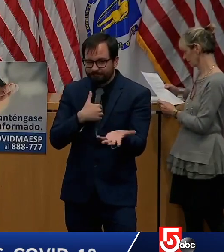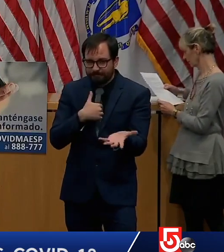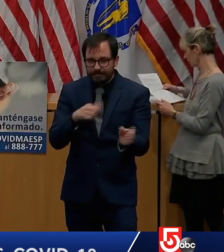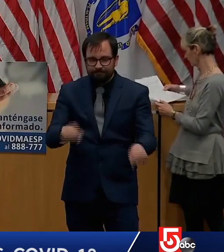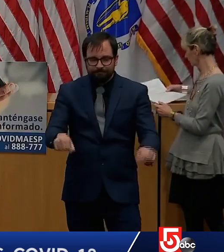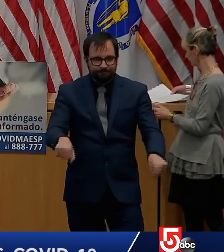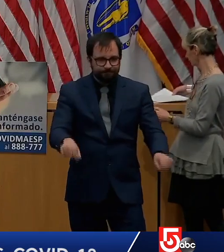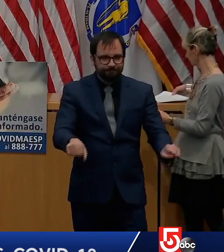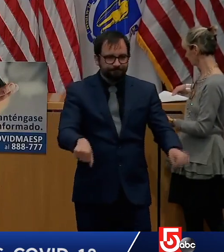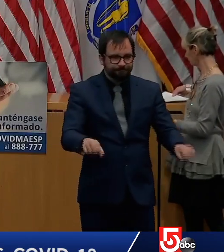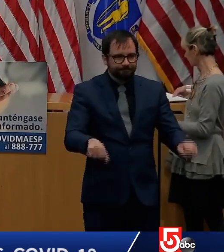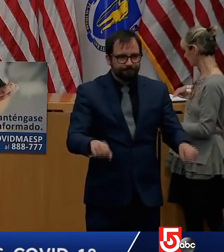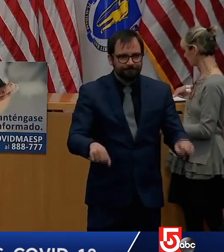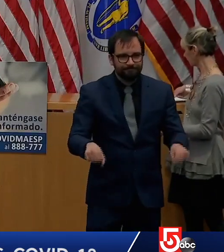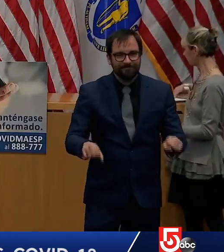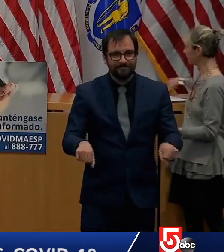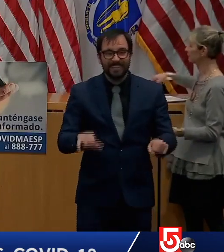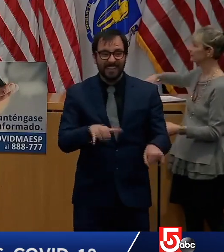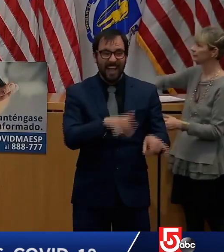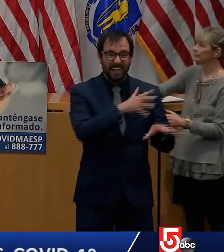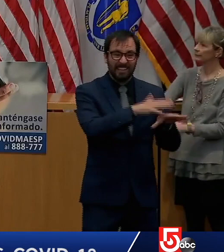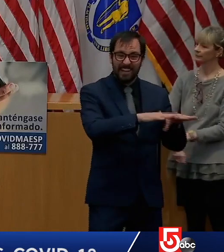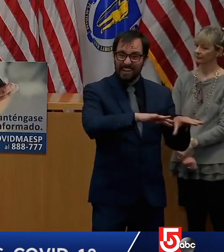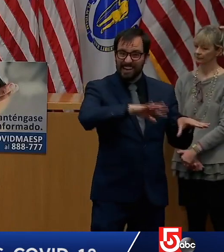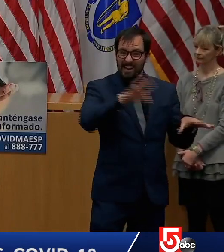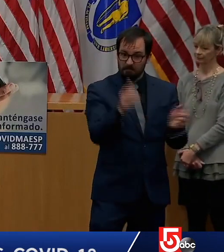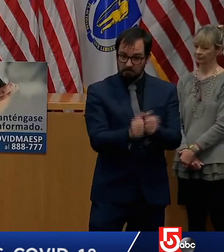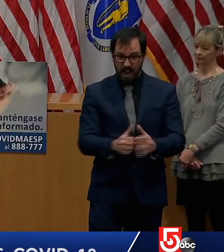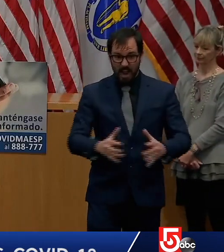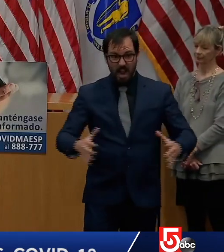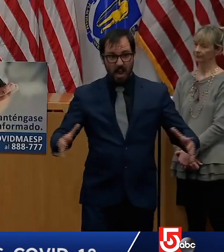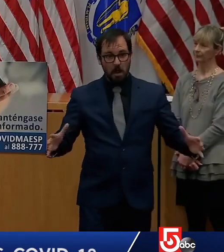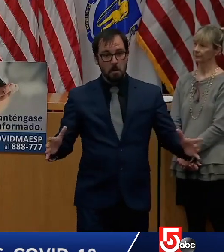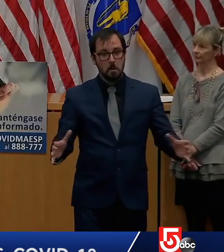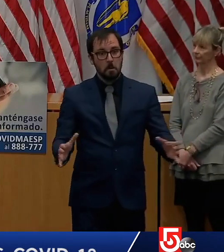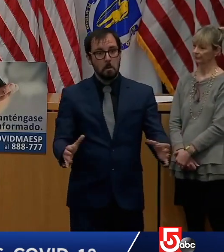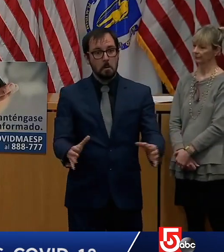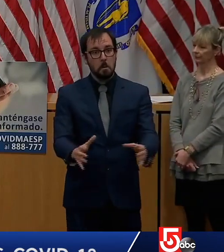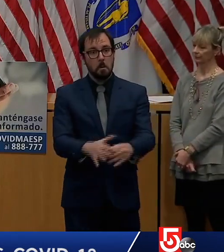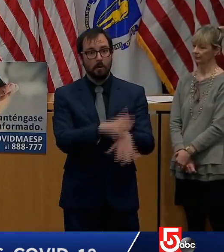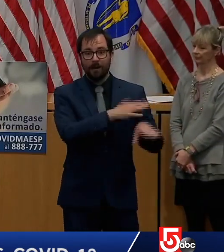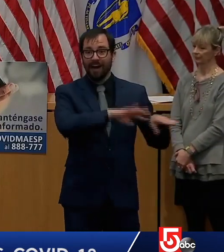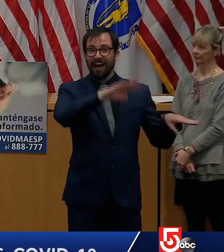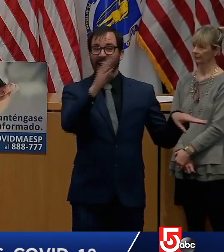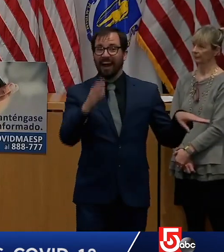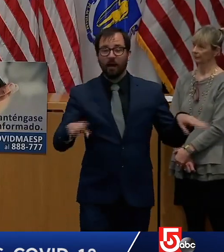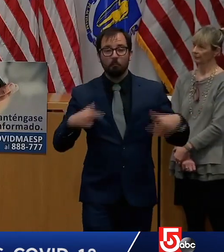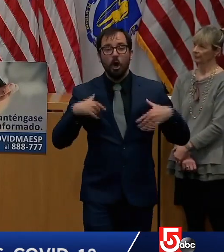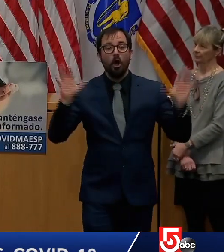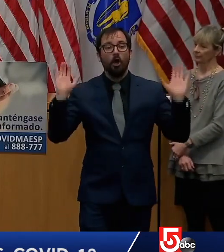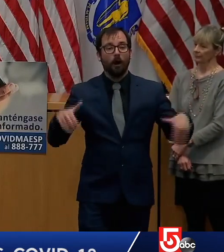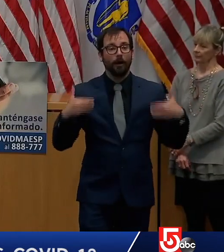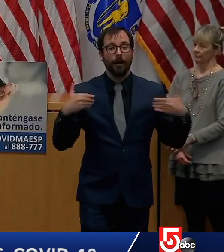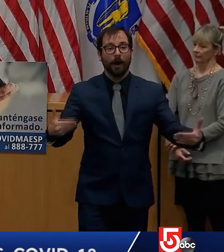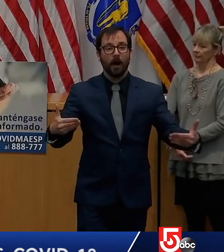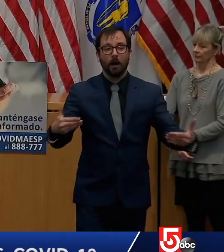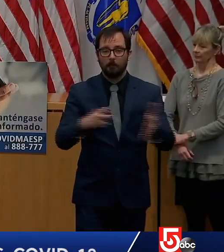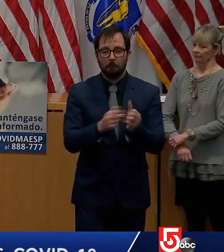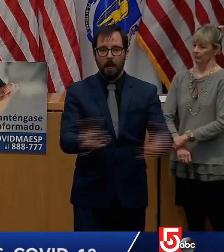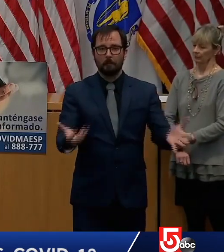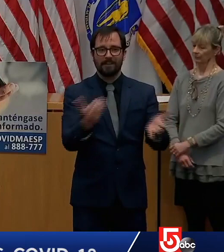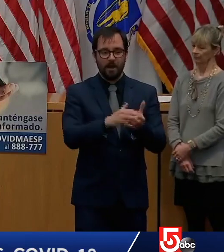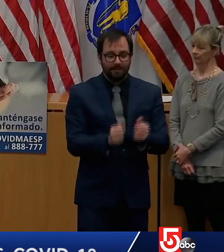the curve, we do all the stuff we were supposed to do, and then we create some run up again in the fall because we don't handle the